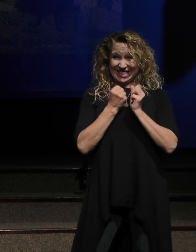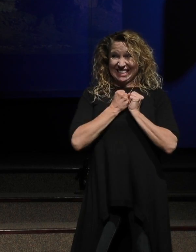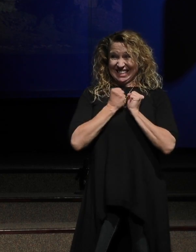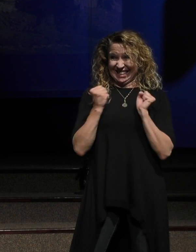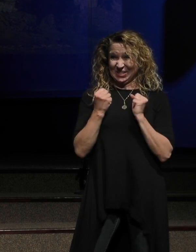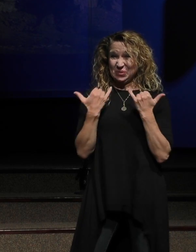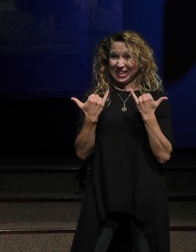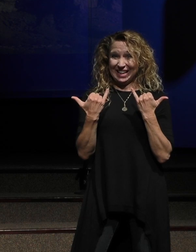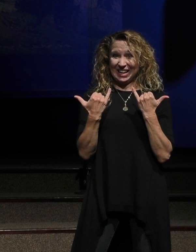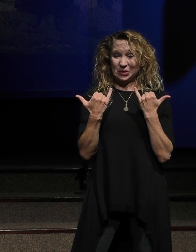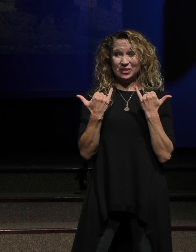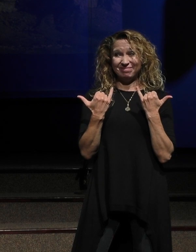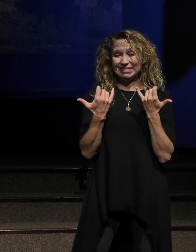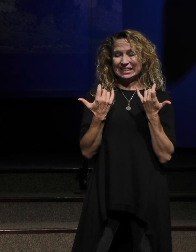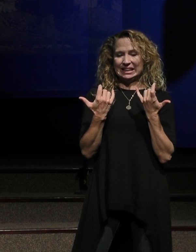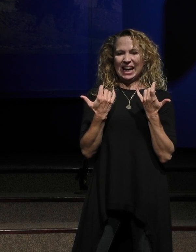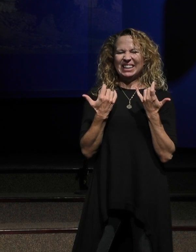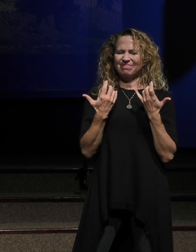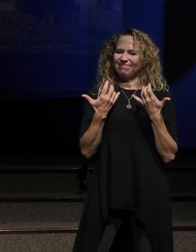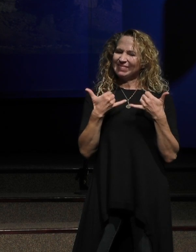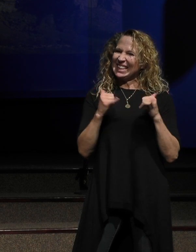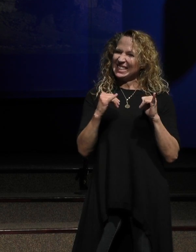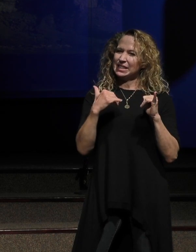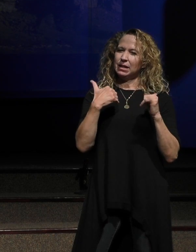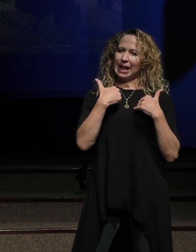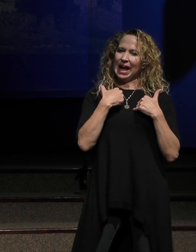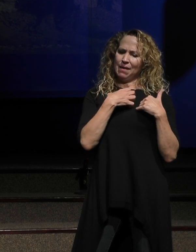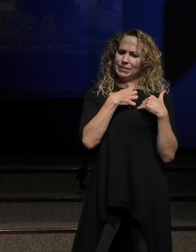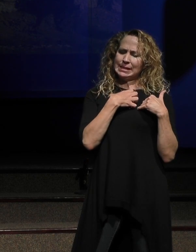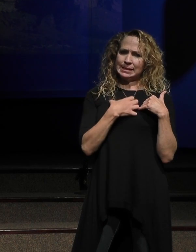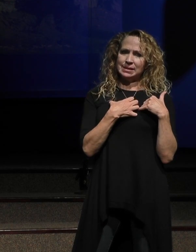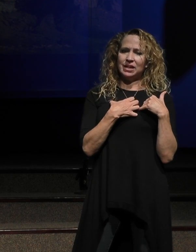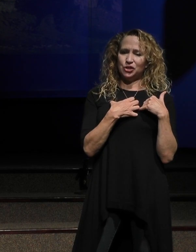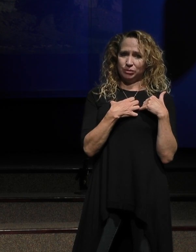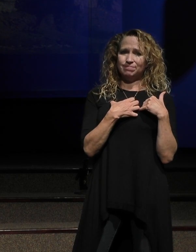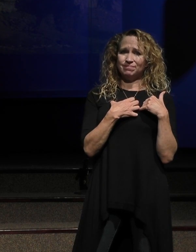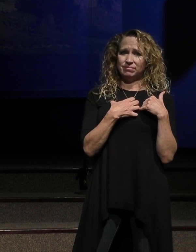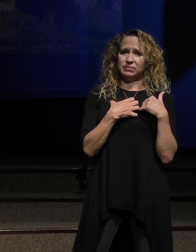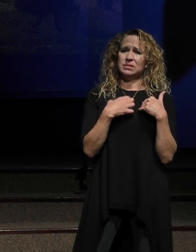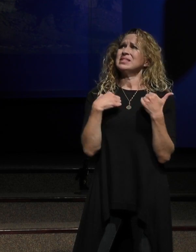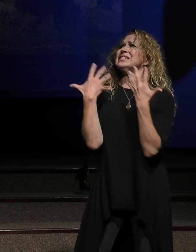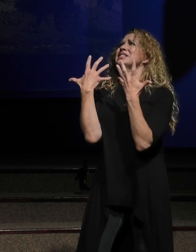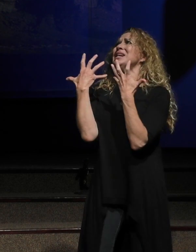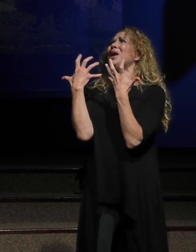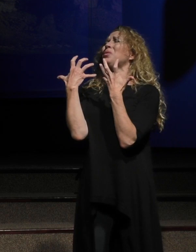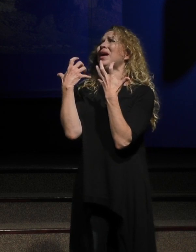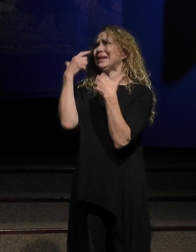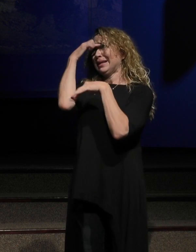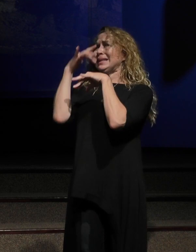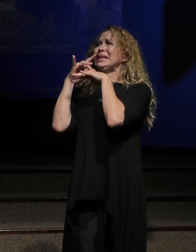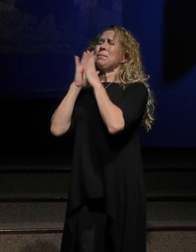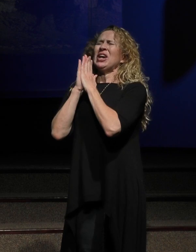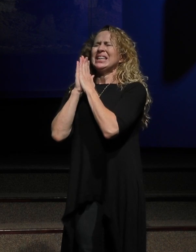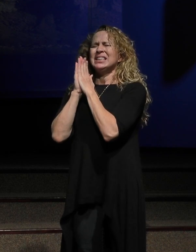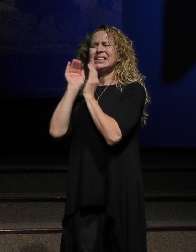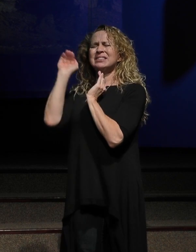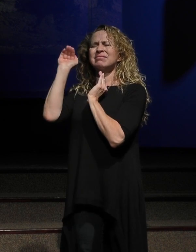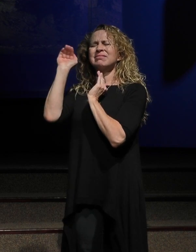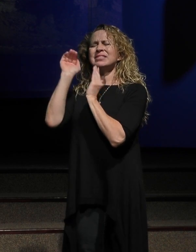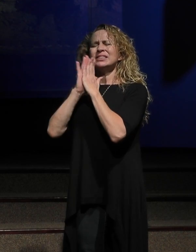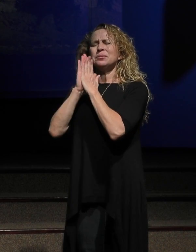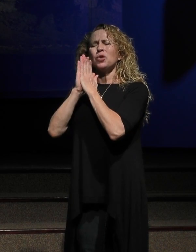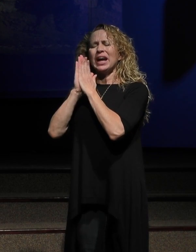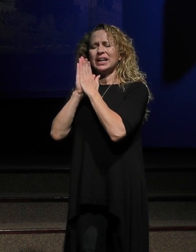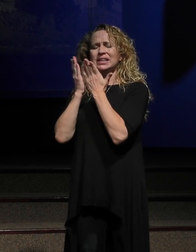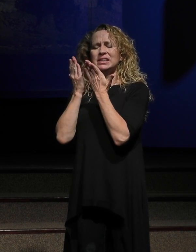I haven't outgrown that desire in my heart to want certain things and to pray desperate